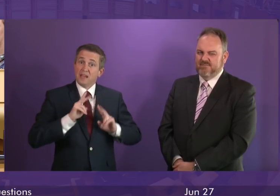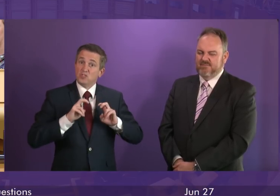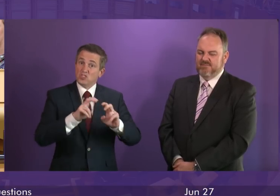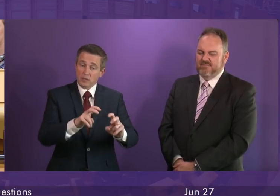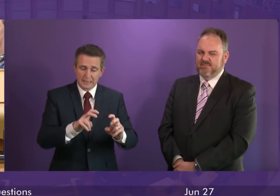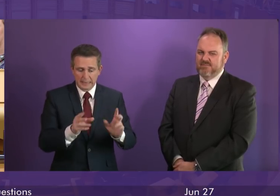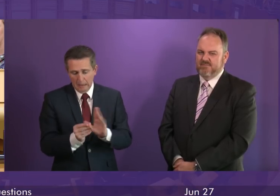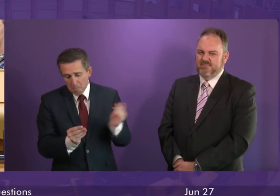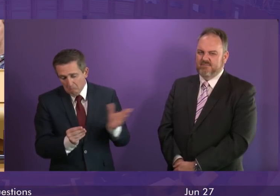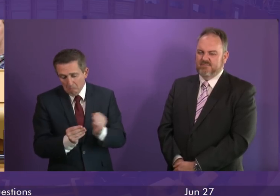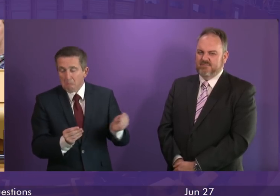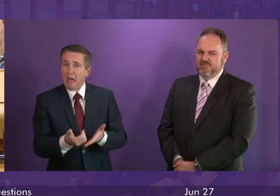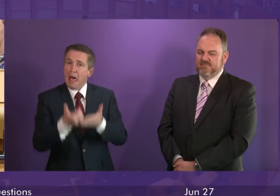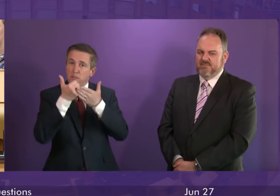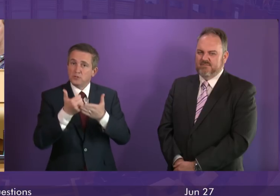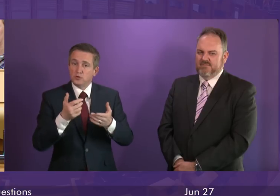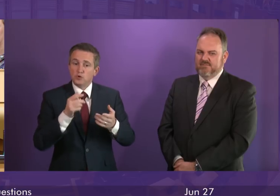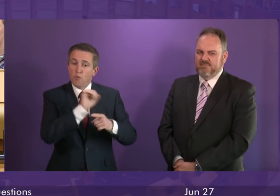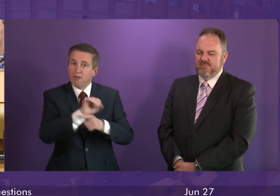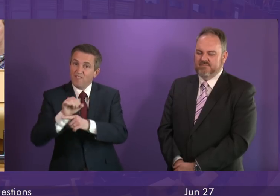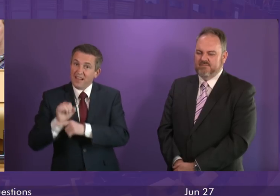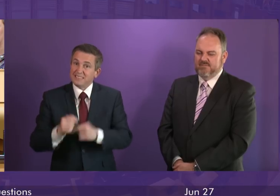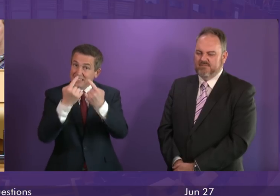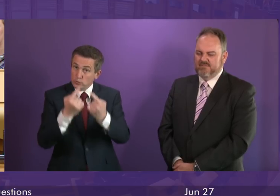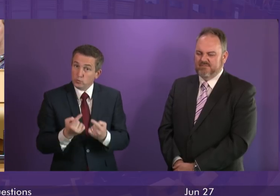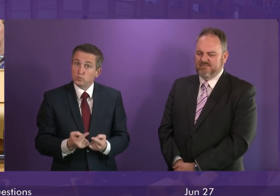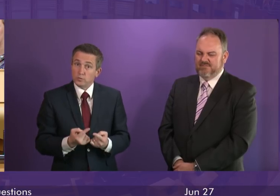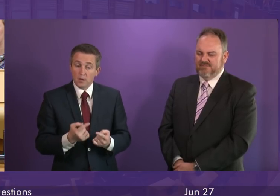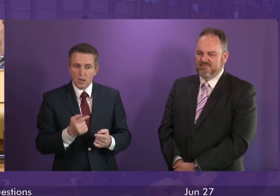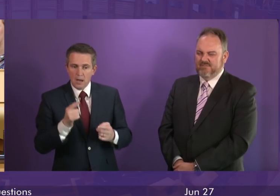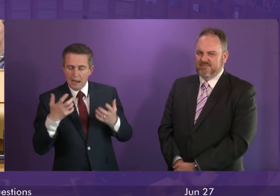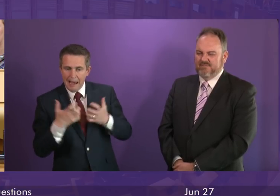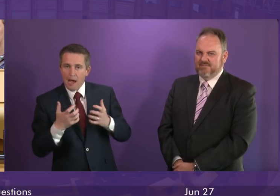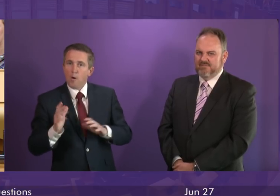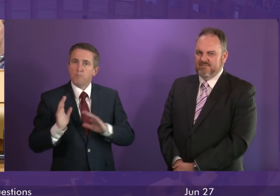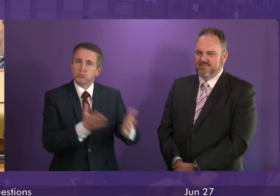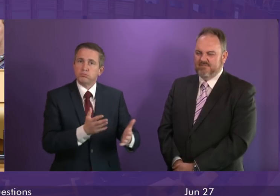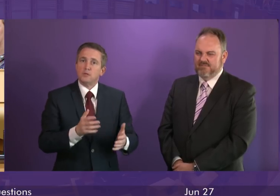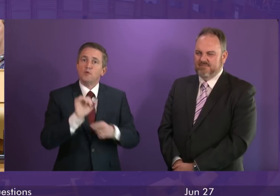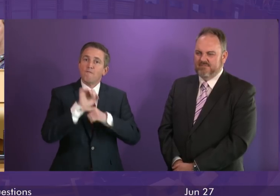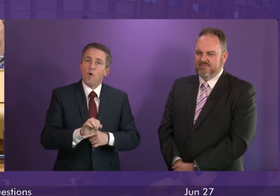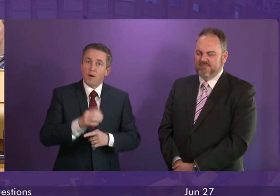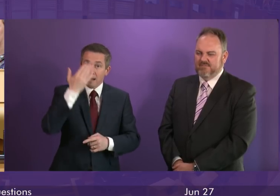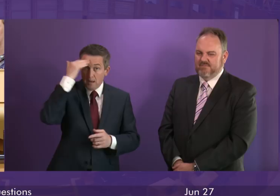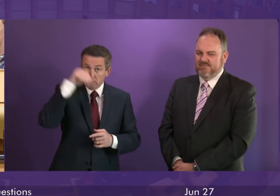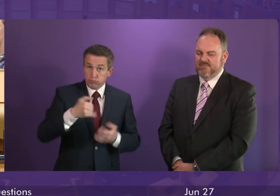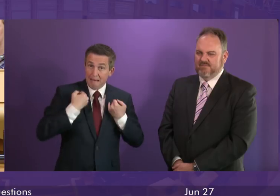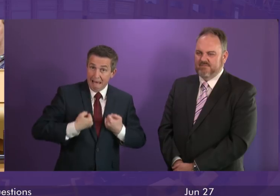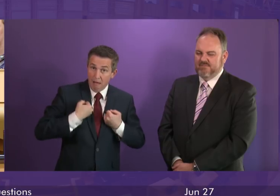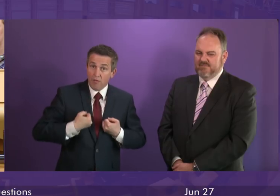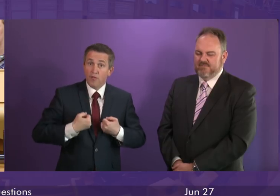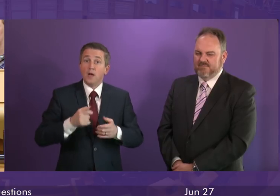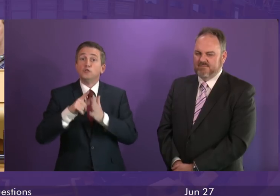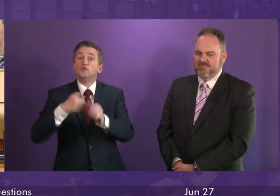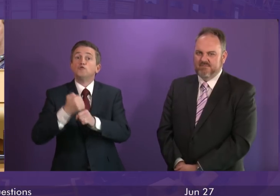Government's preventative approach, which aims to ensure services reach people earlier to better address mental ill health, substance use, homelessness or